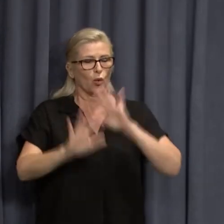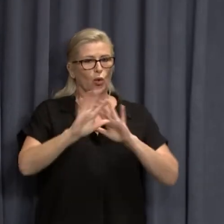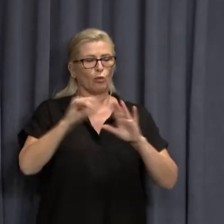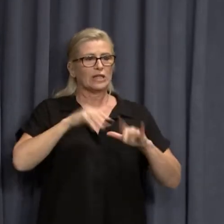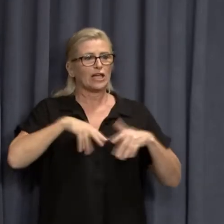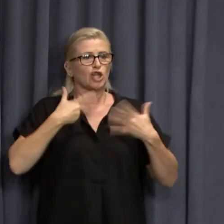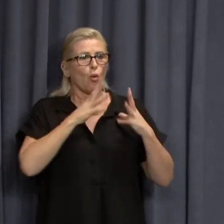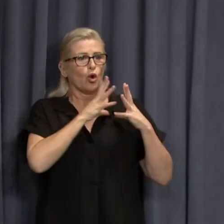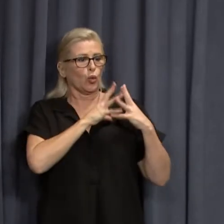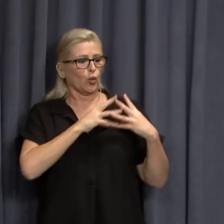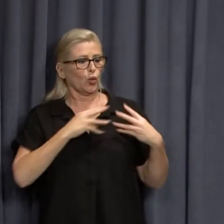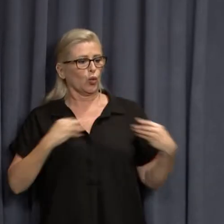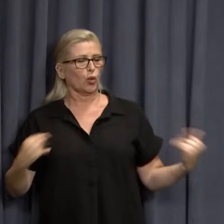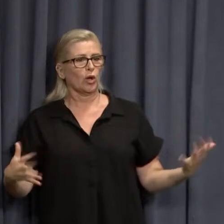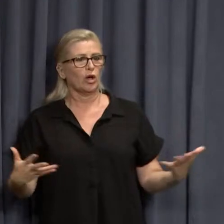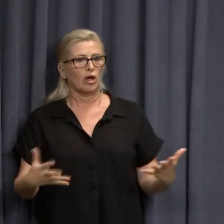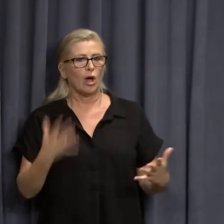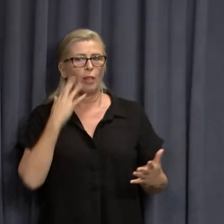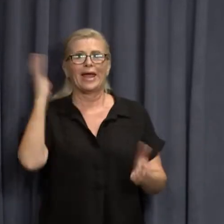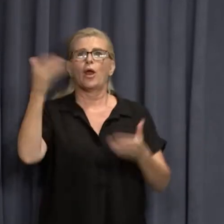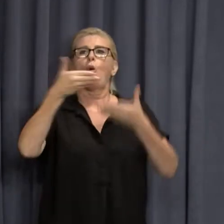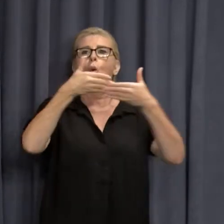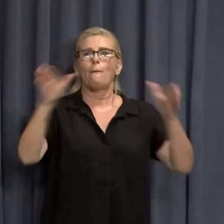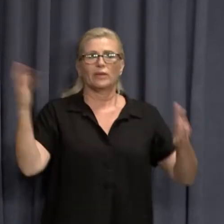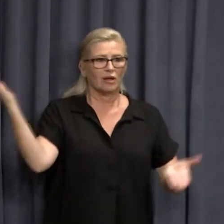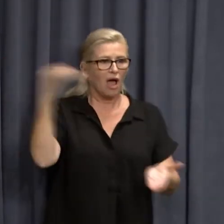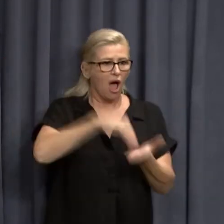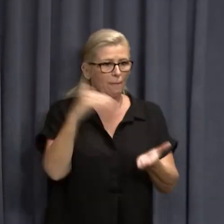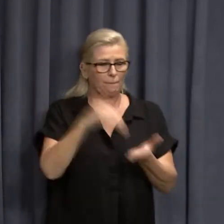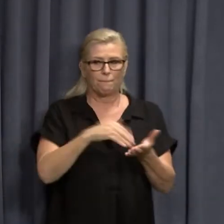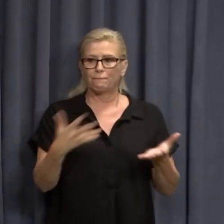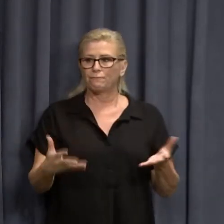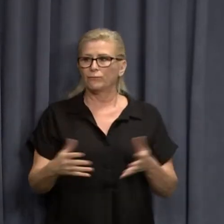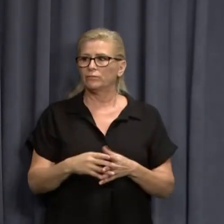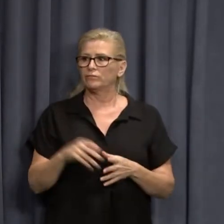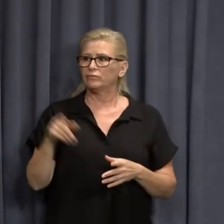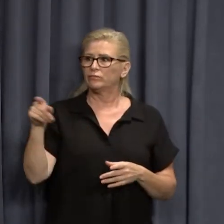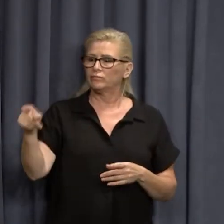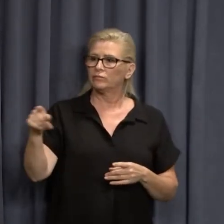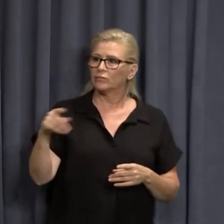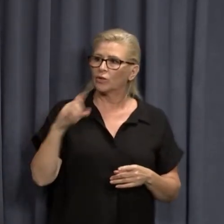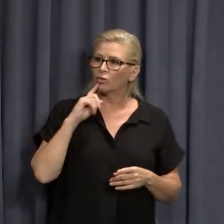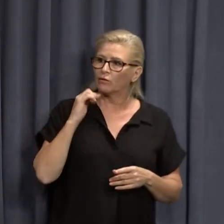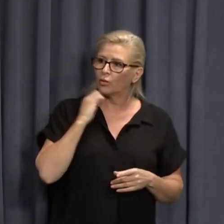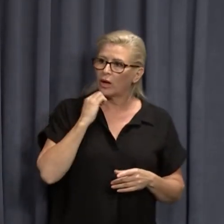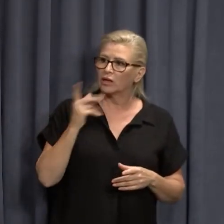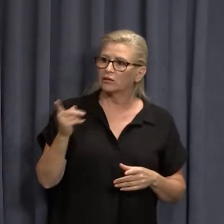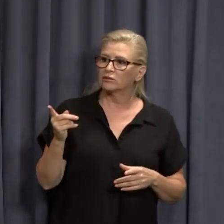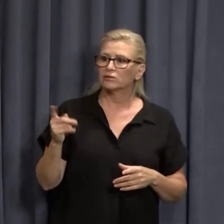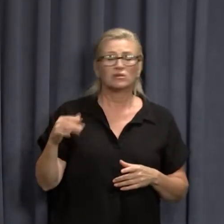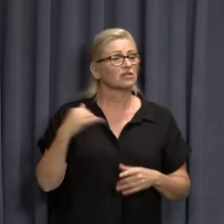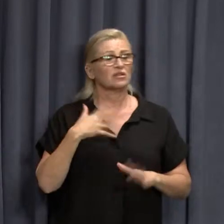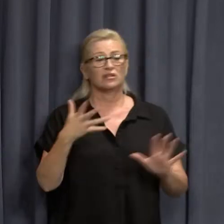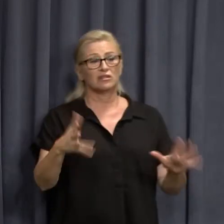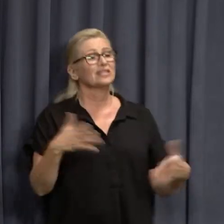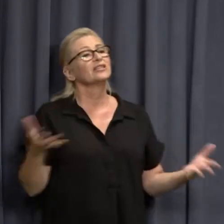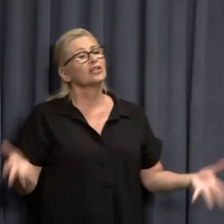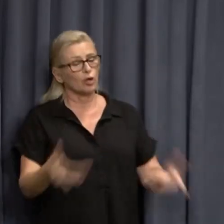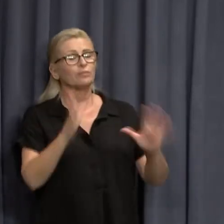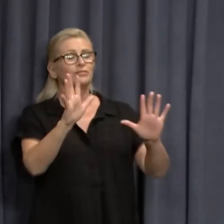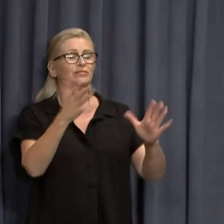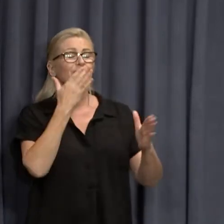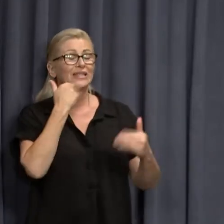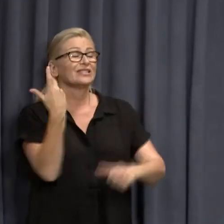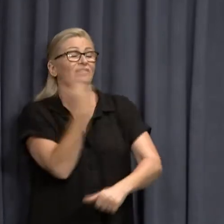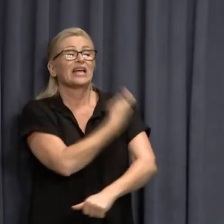immunity, for example, waning efficacy? So they're going to wait? Wait, yeah. I just urge people to get vaccinated. Look,